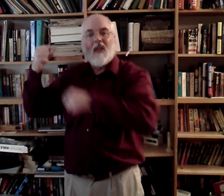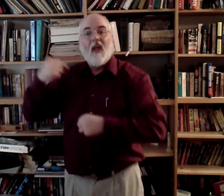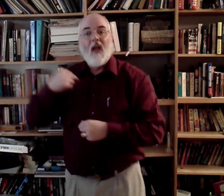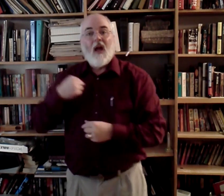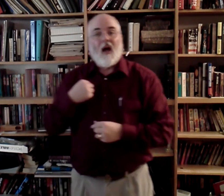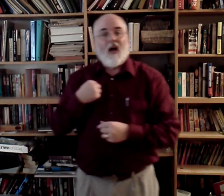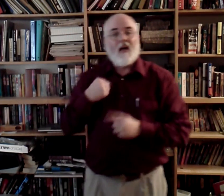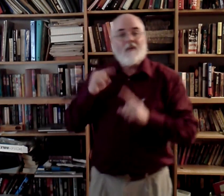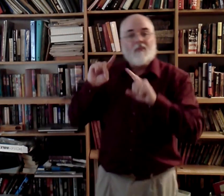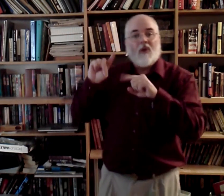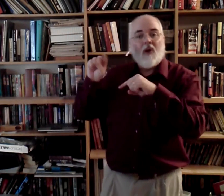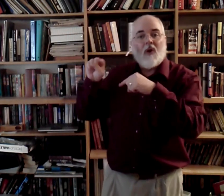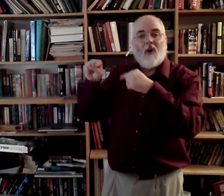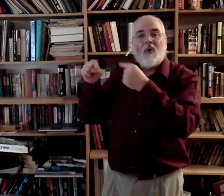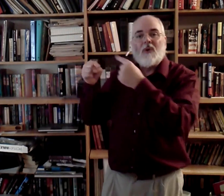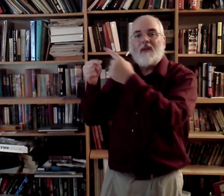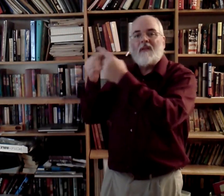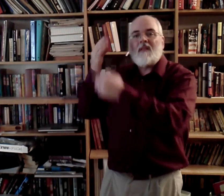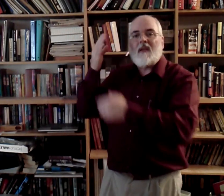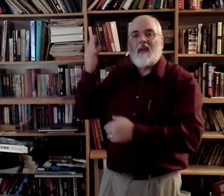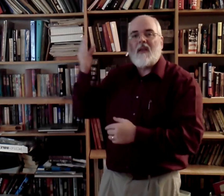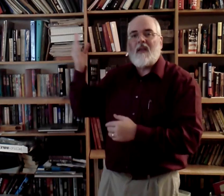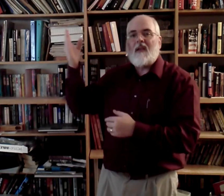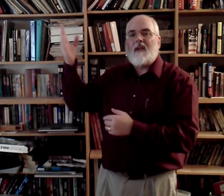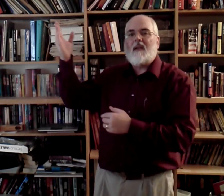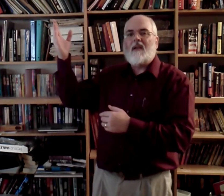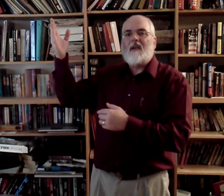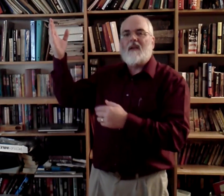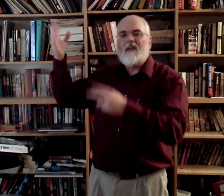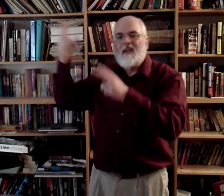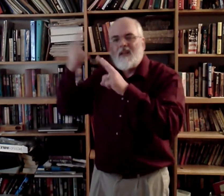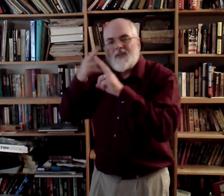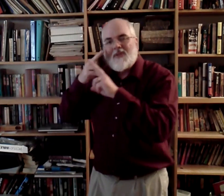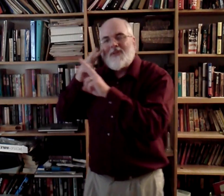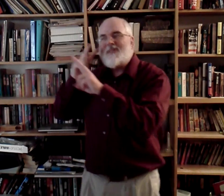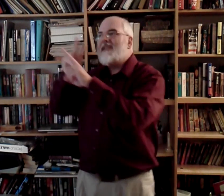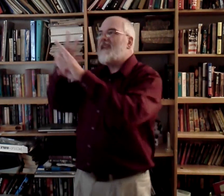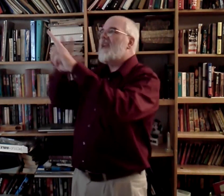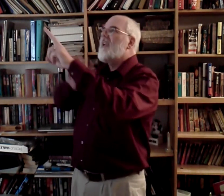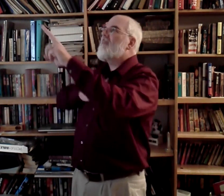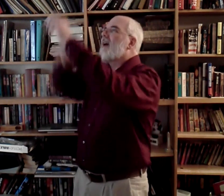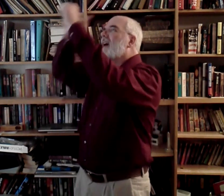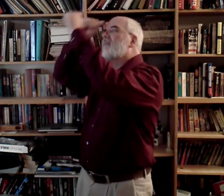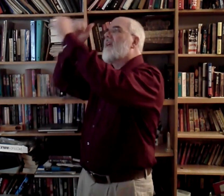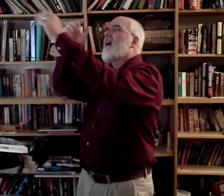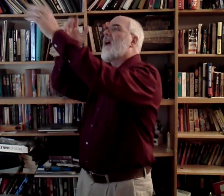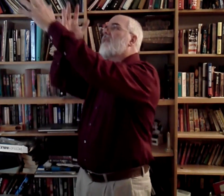I'm going there to see my father.